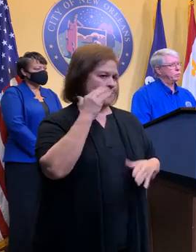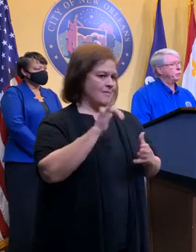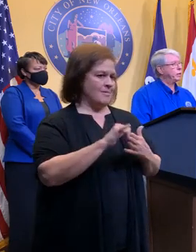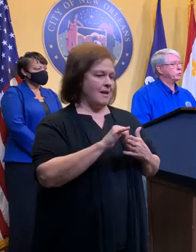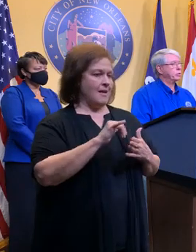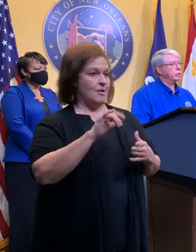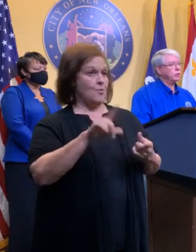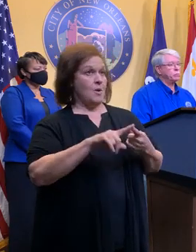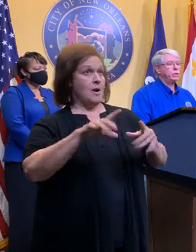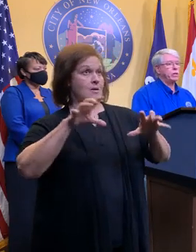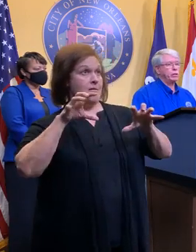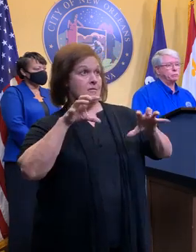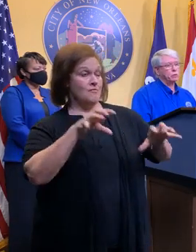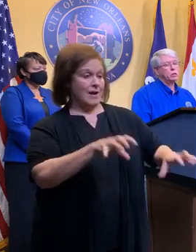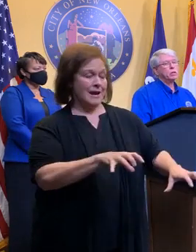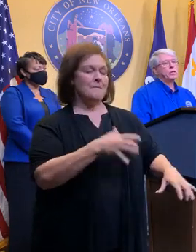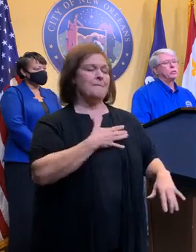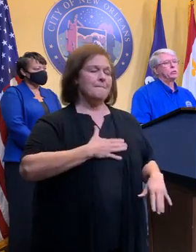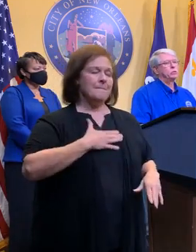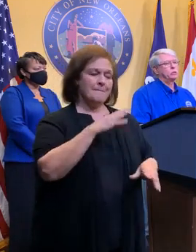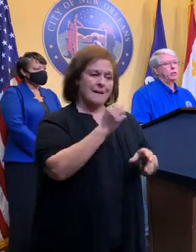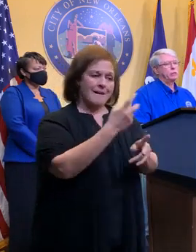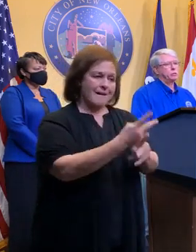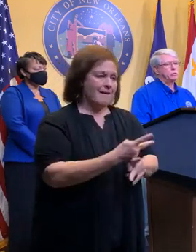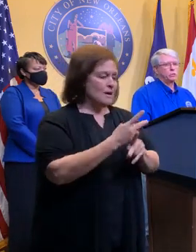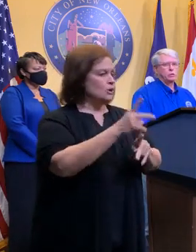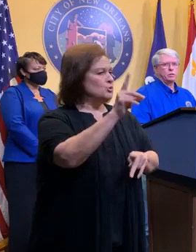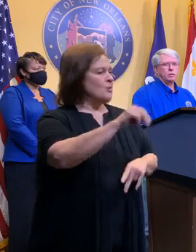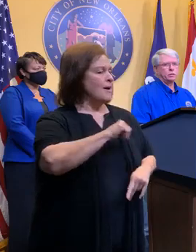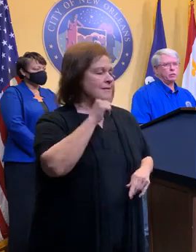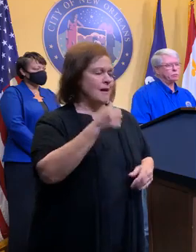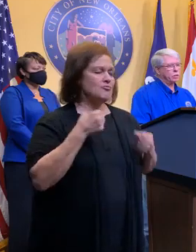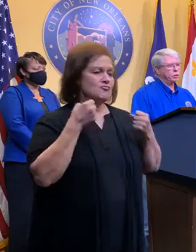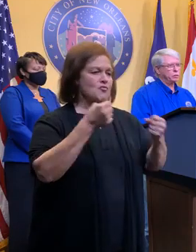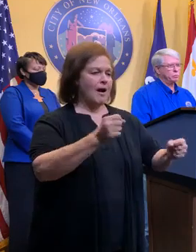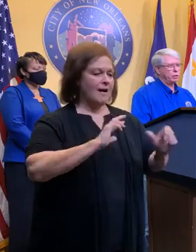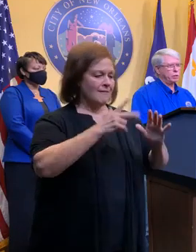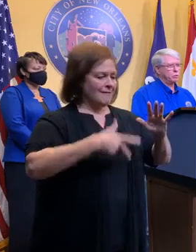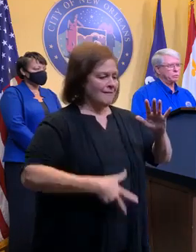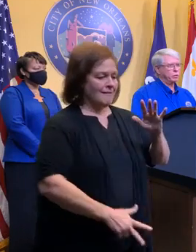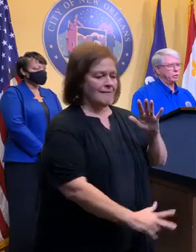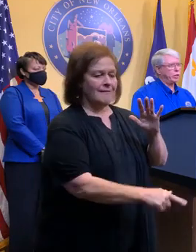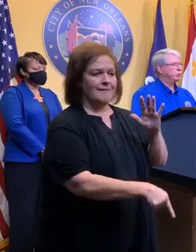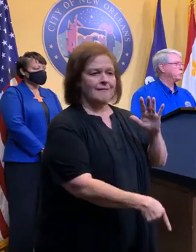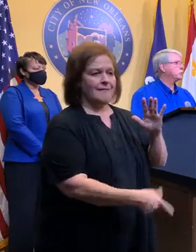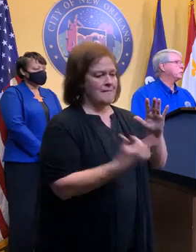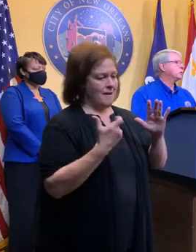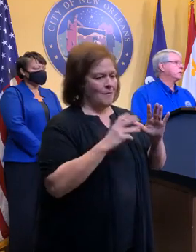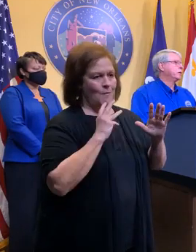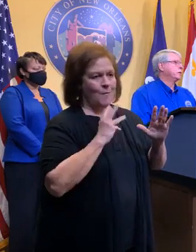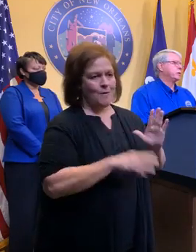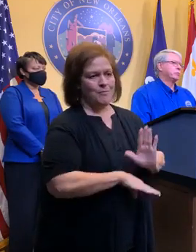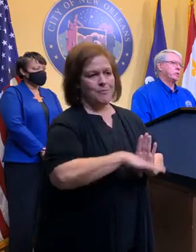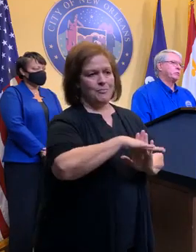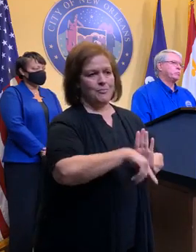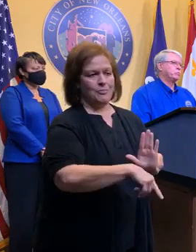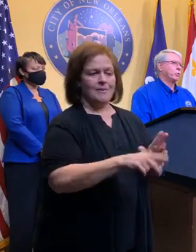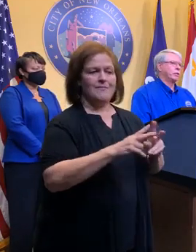when heavy rain has occurred, be careful. Don't drive into an flooded underpass. It's very dangerous.